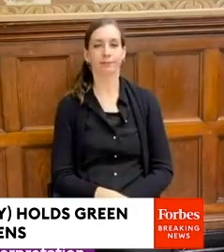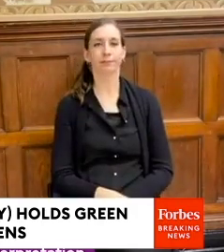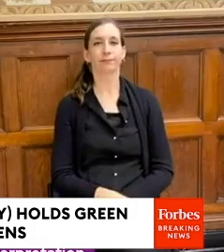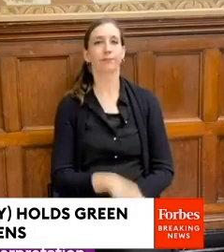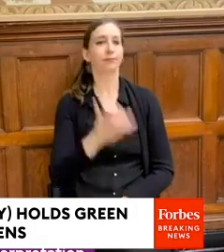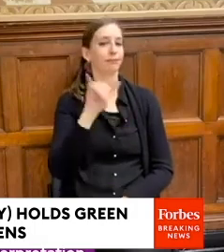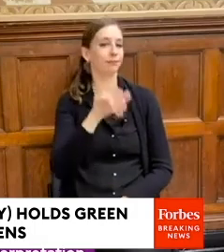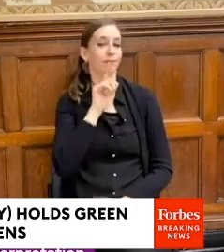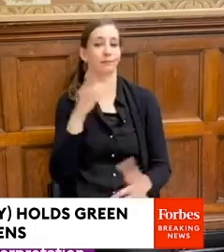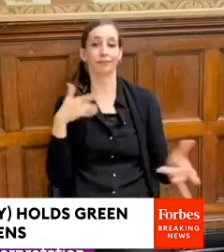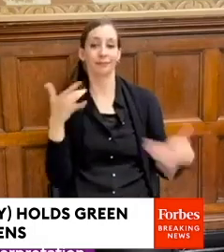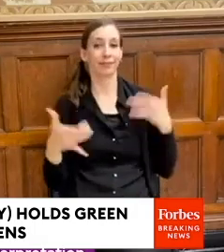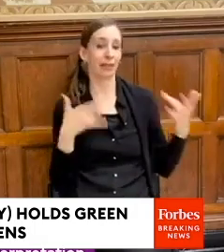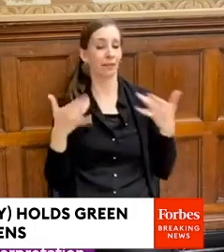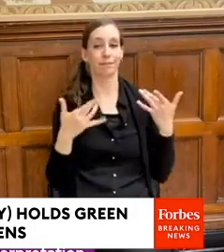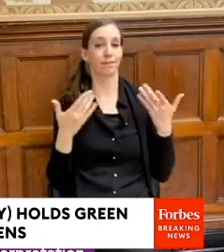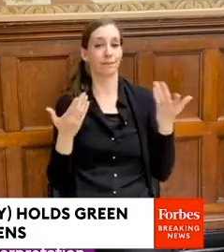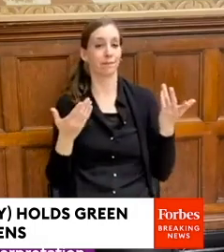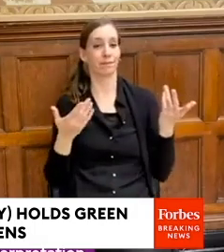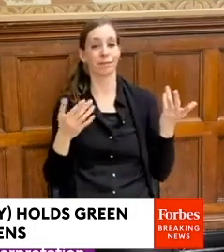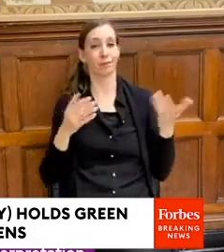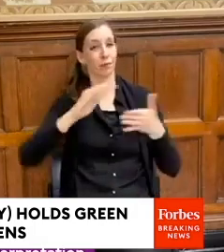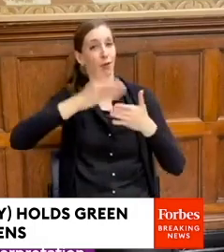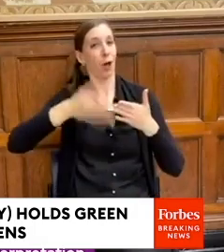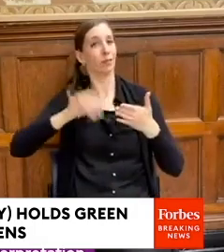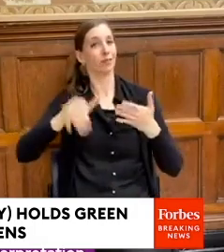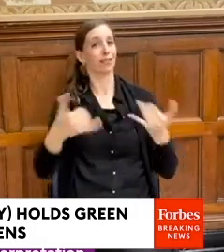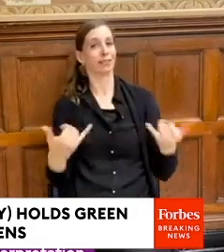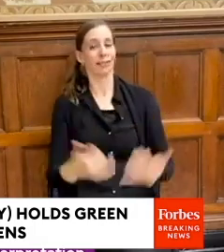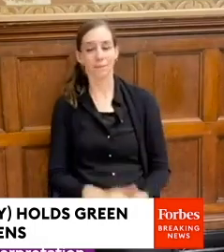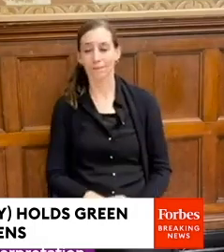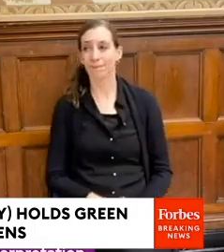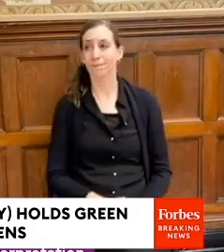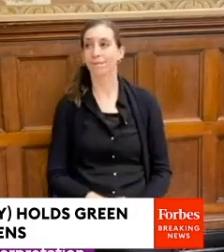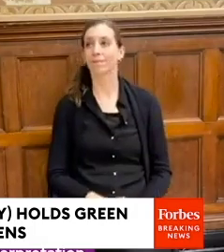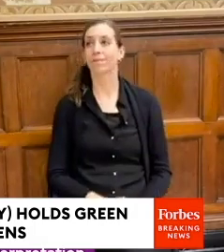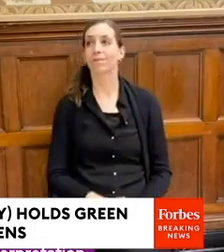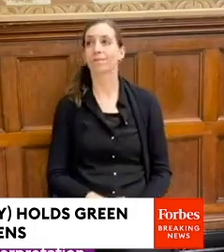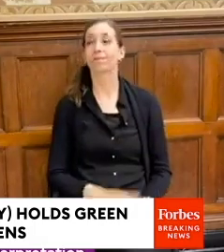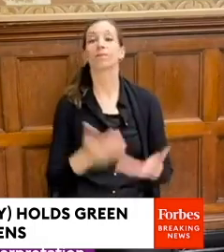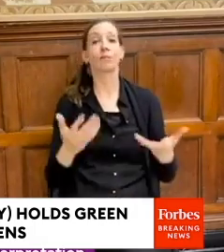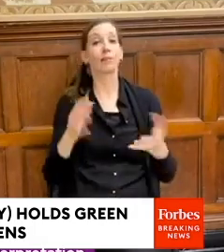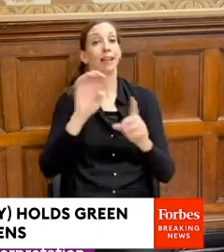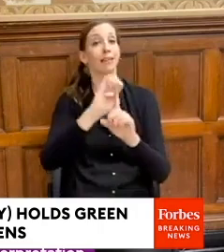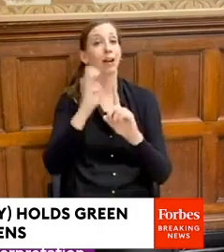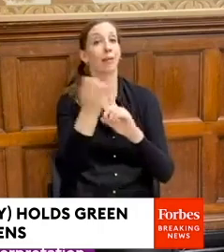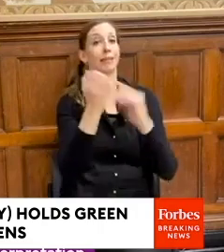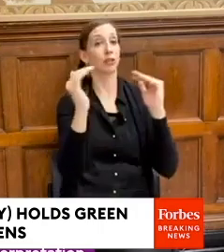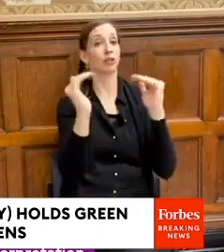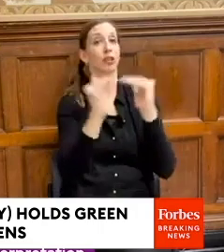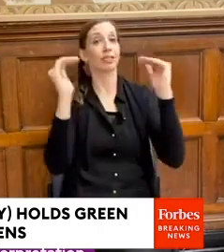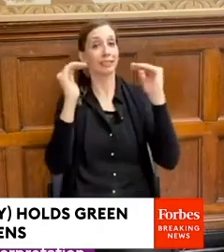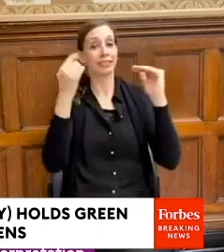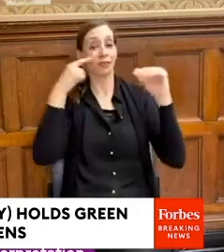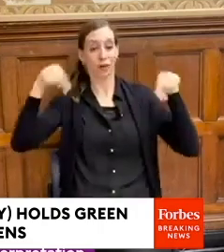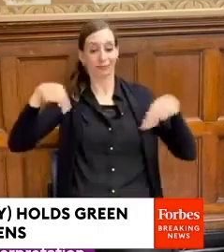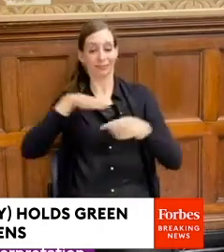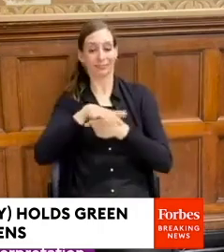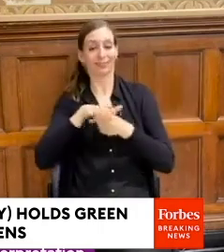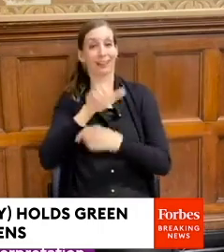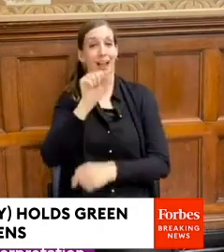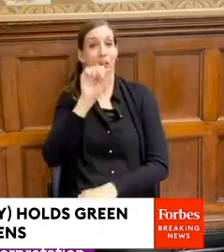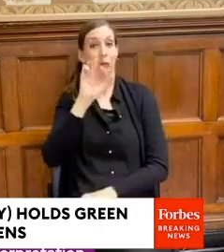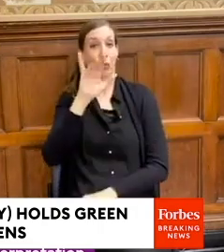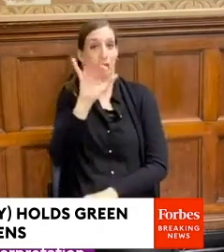being able to accomplish today. So we've got that going on. In terms of environmental justice for Astoria, now I want us to kind of